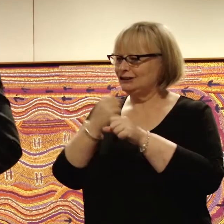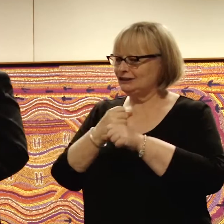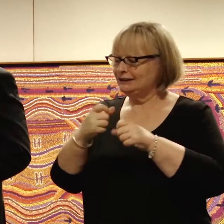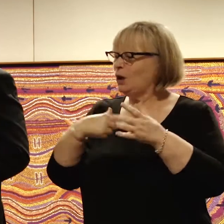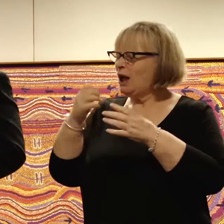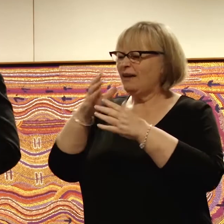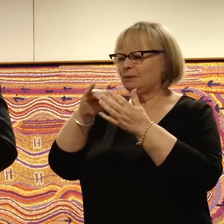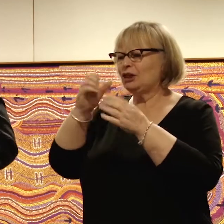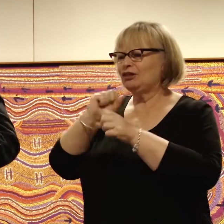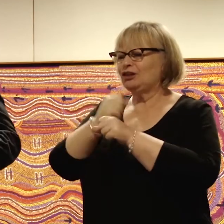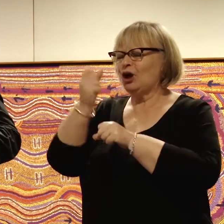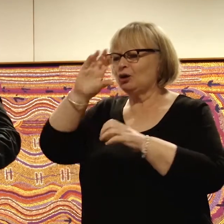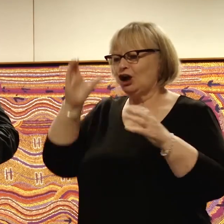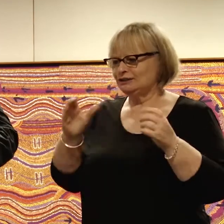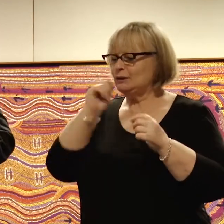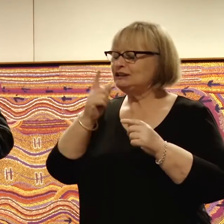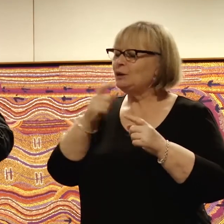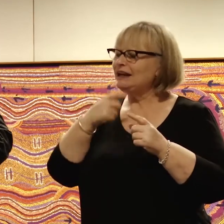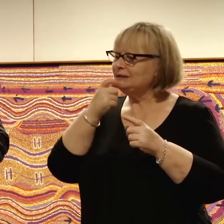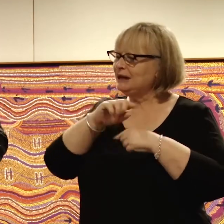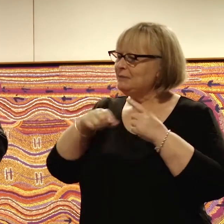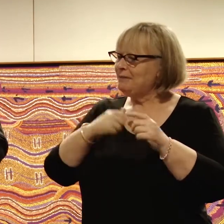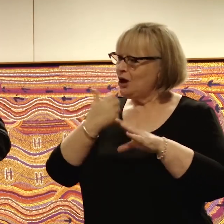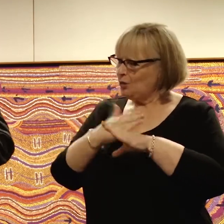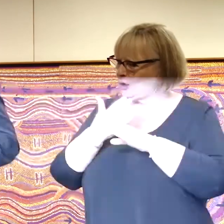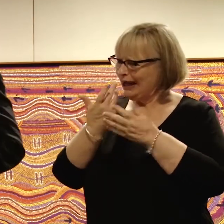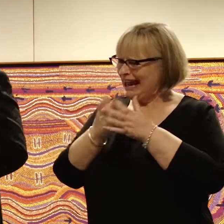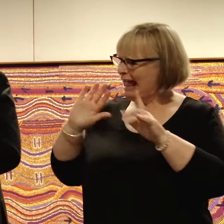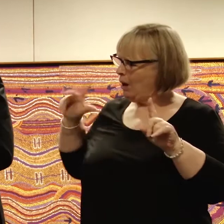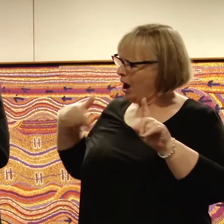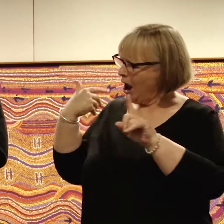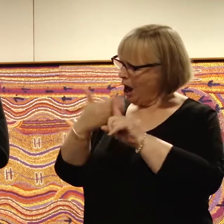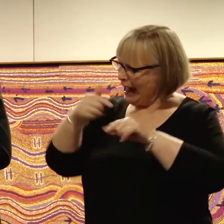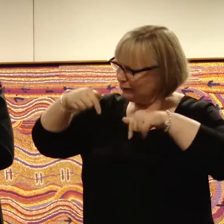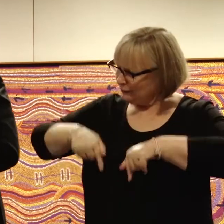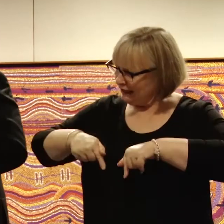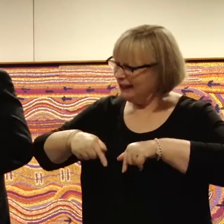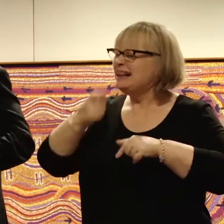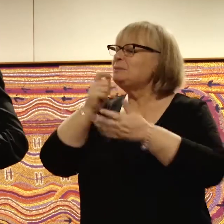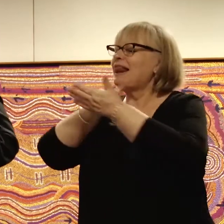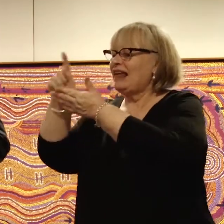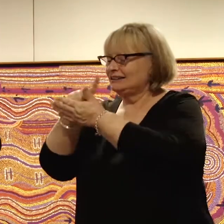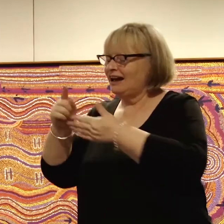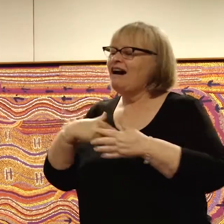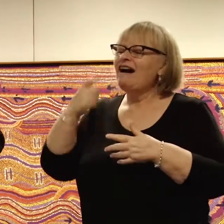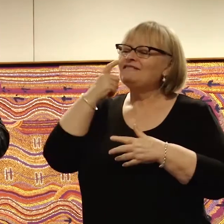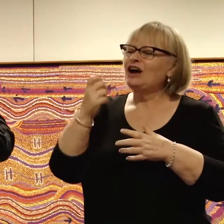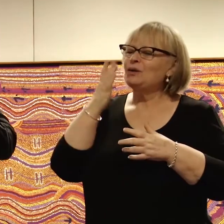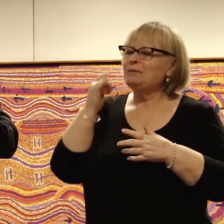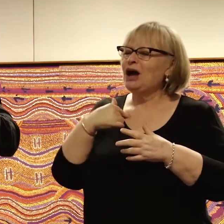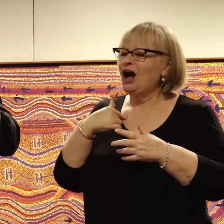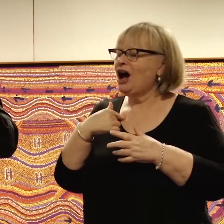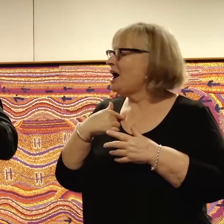on the Gold Coast. I'll tell you a bit about my work and how I got to this point a bit later on. I always find that when I'm